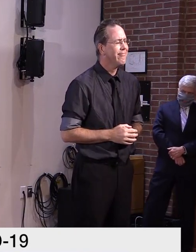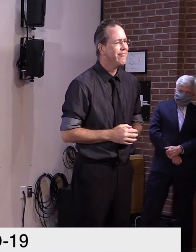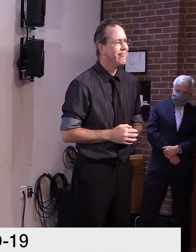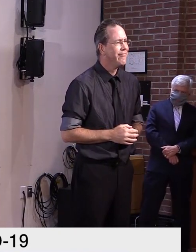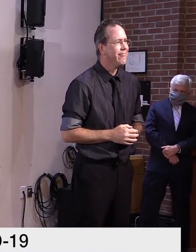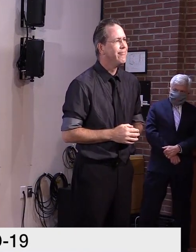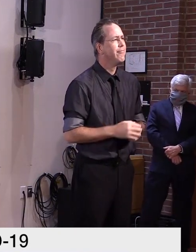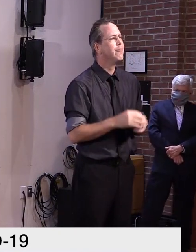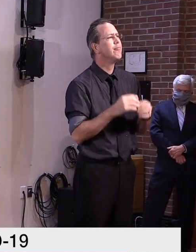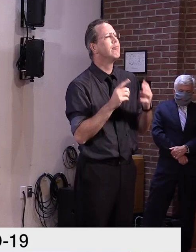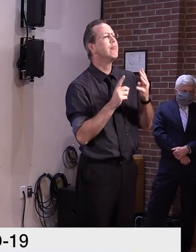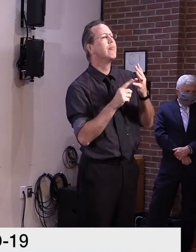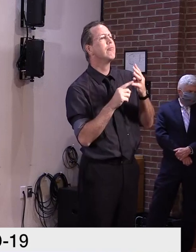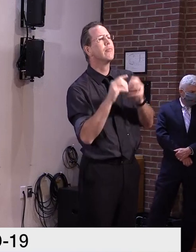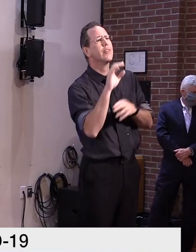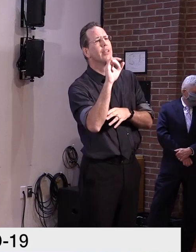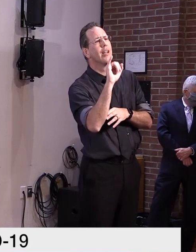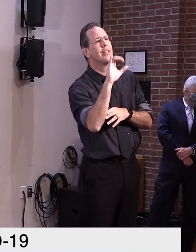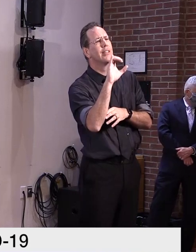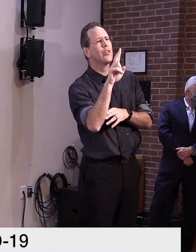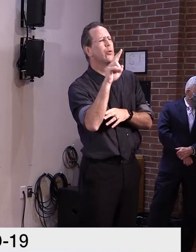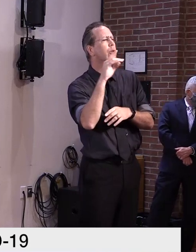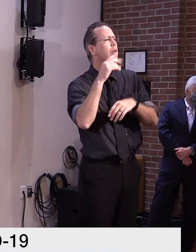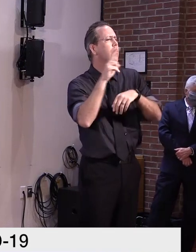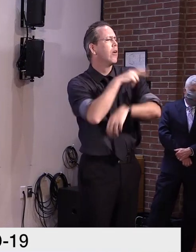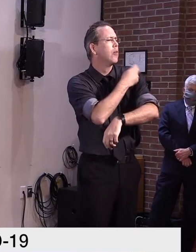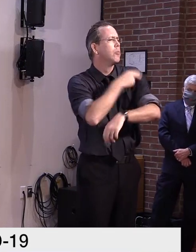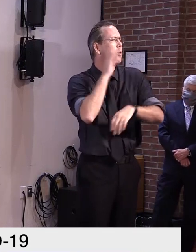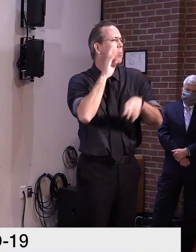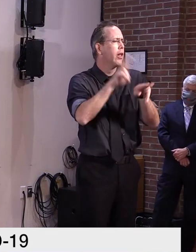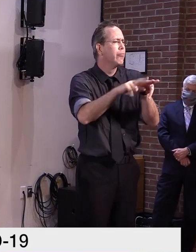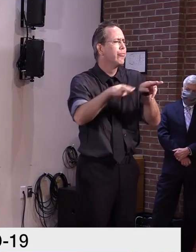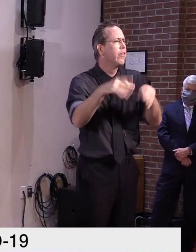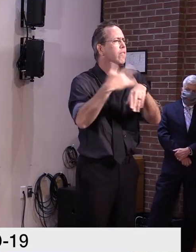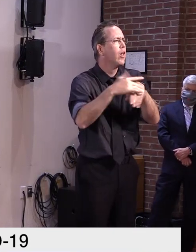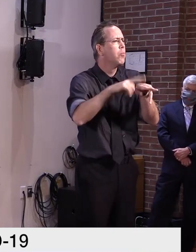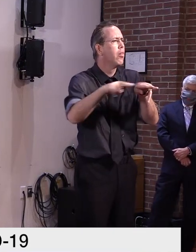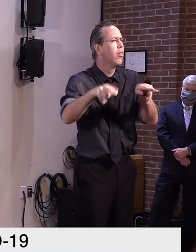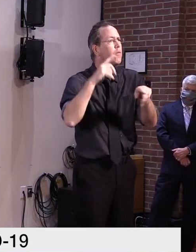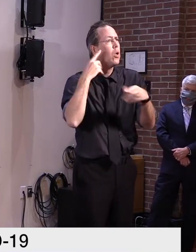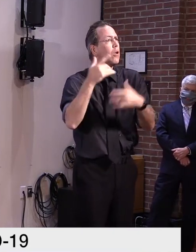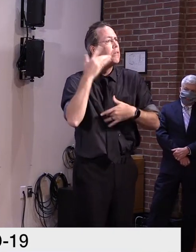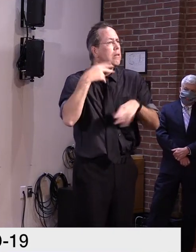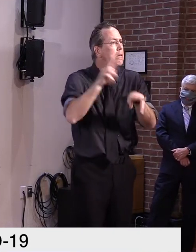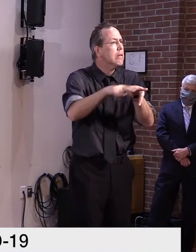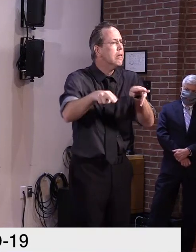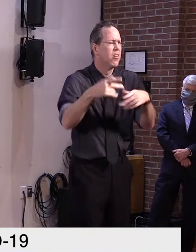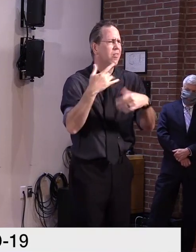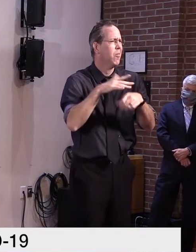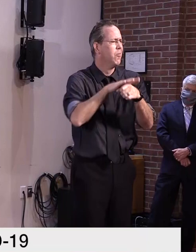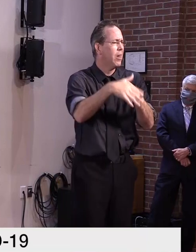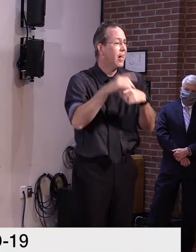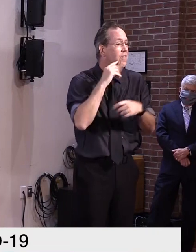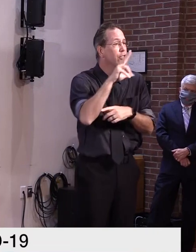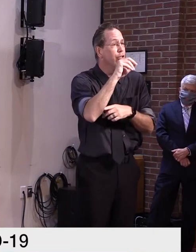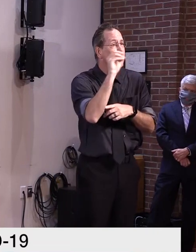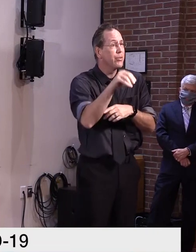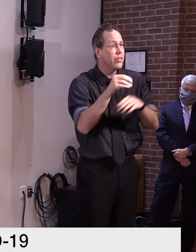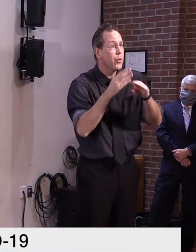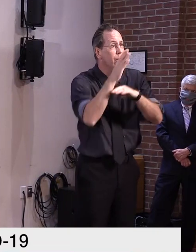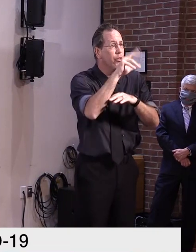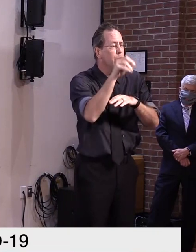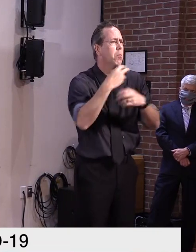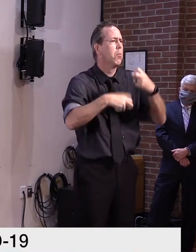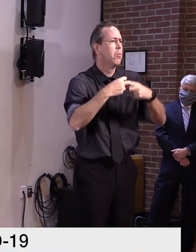our ICU capacity, we continue to be below our buffer. But even if we were close to or above our buffer because our other